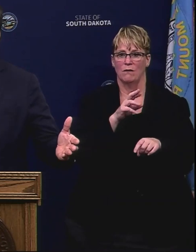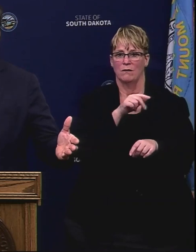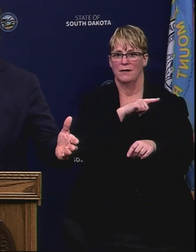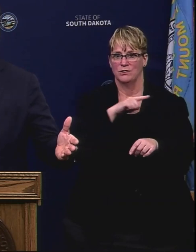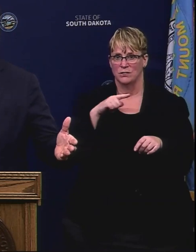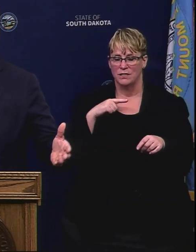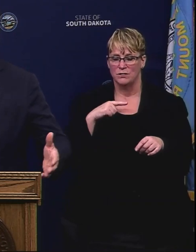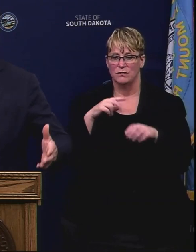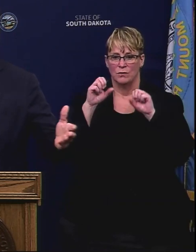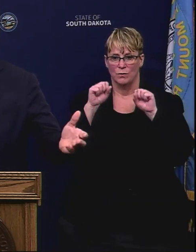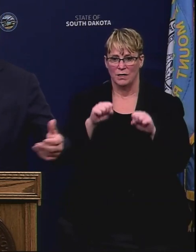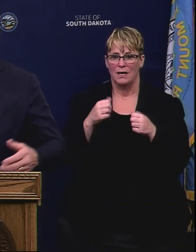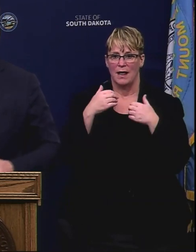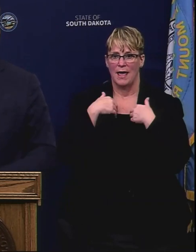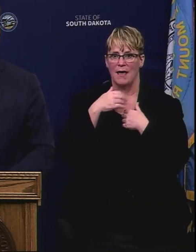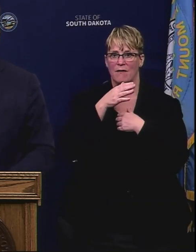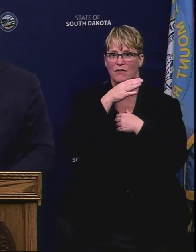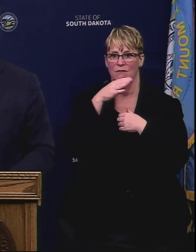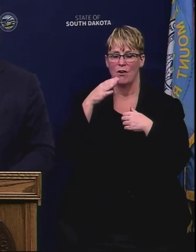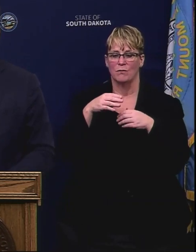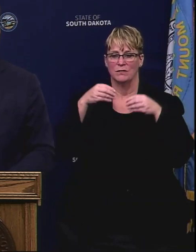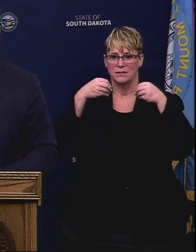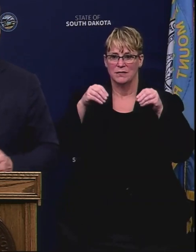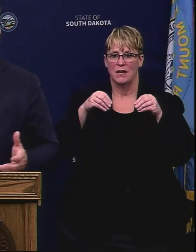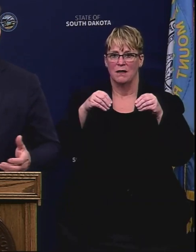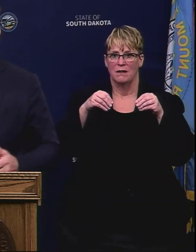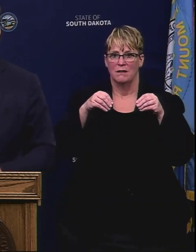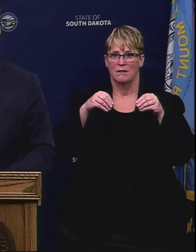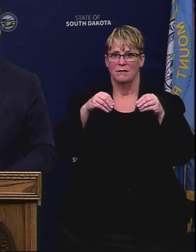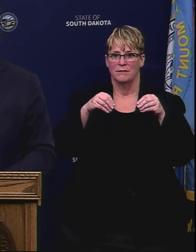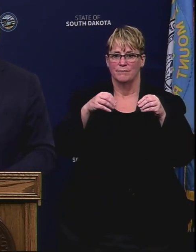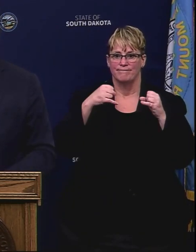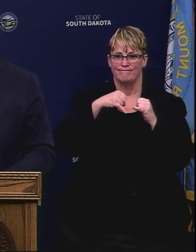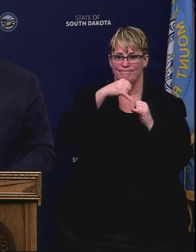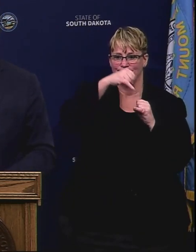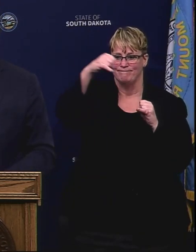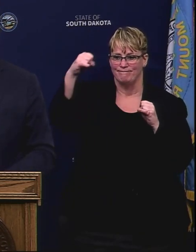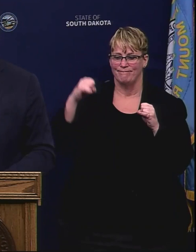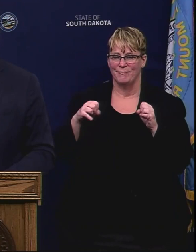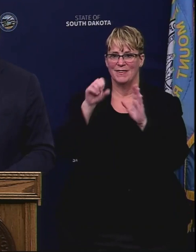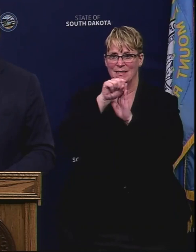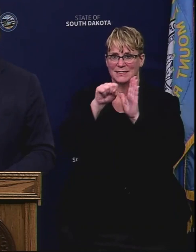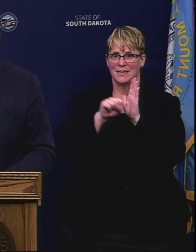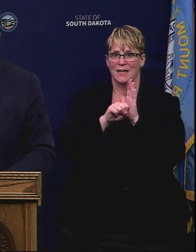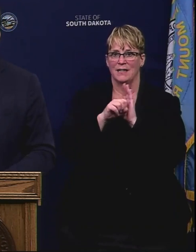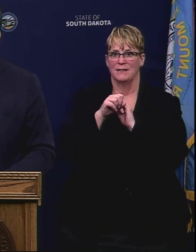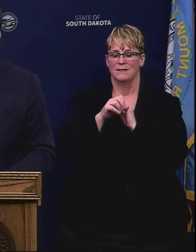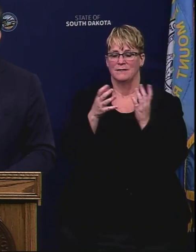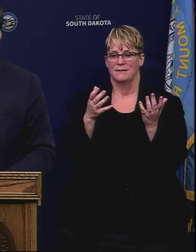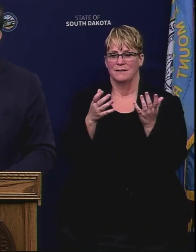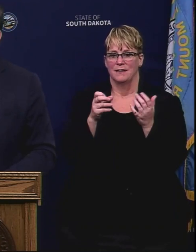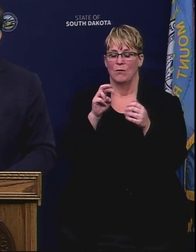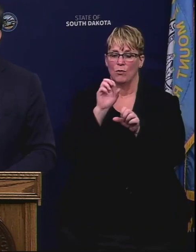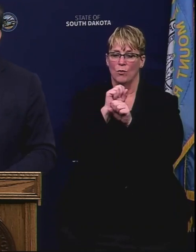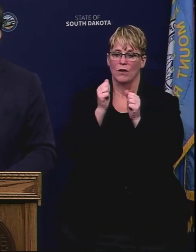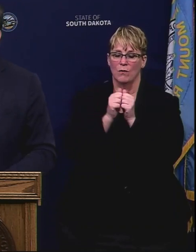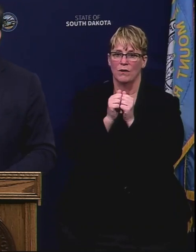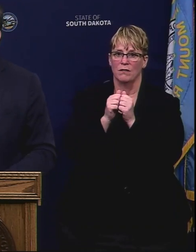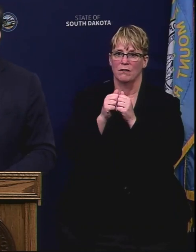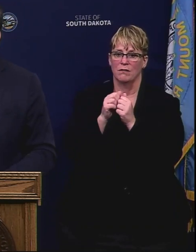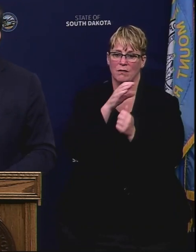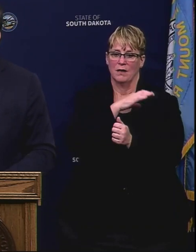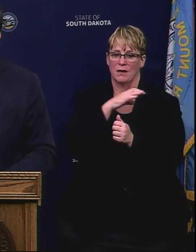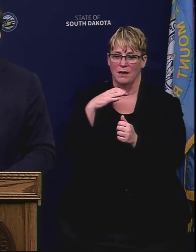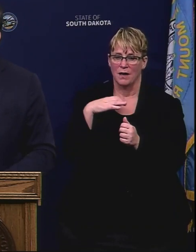to our producers to sell across state lines. And so we're working pretty closely with our congressional delegations and